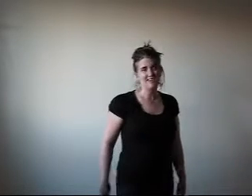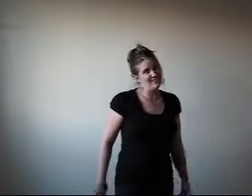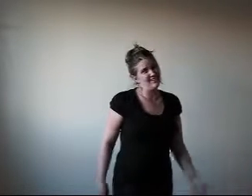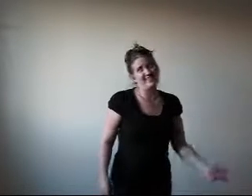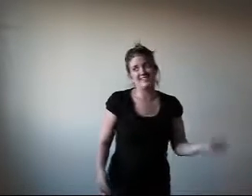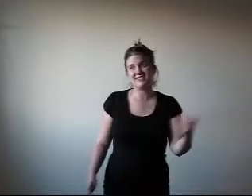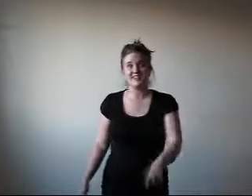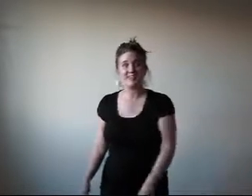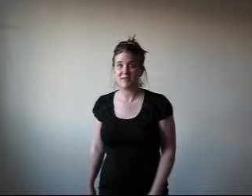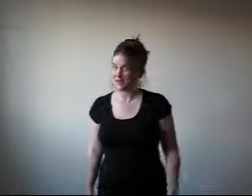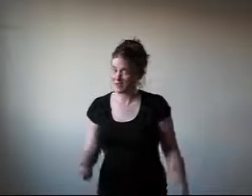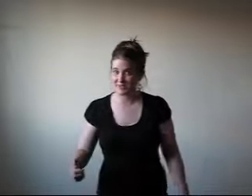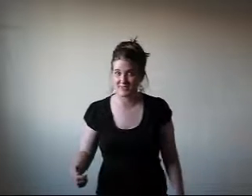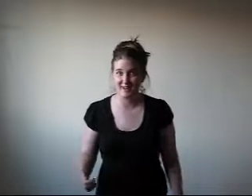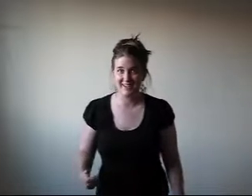huh? I didn't see it, but I heard it was great.